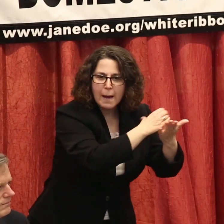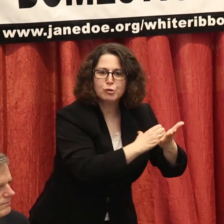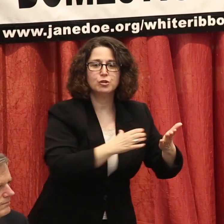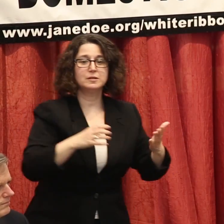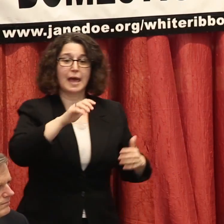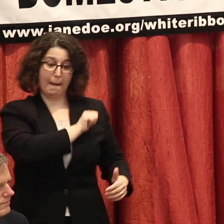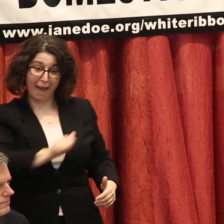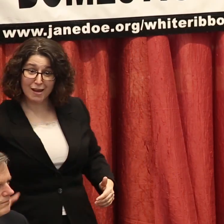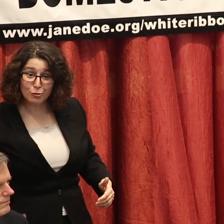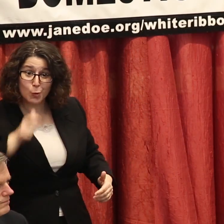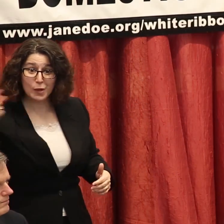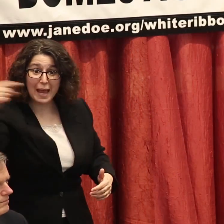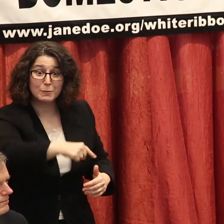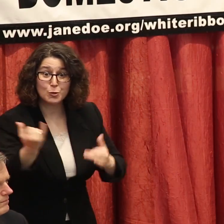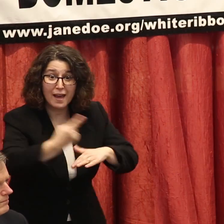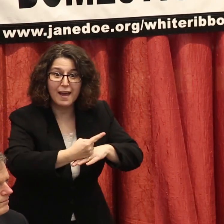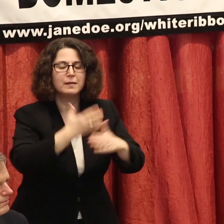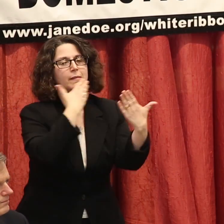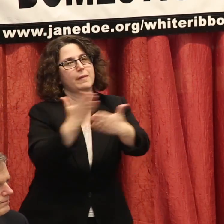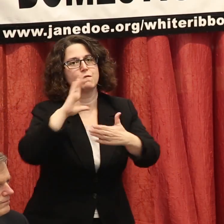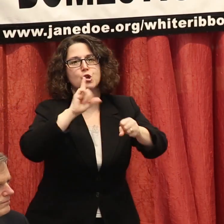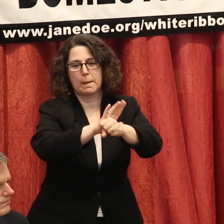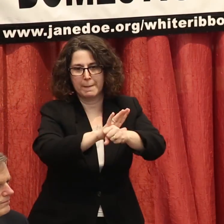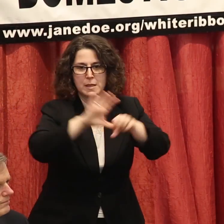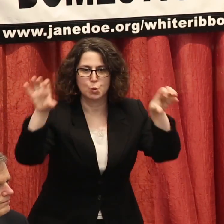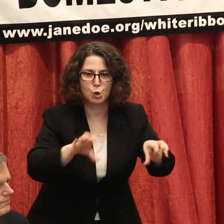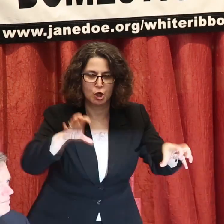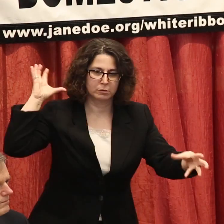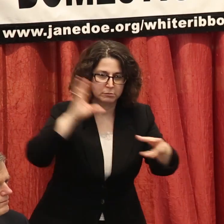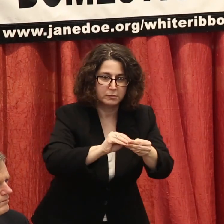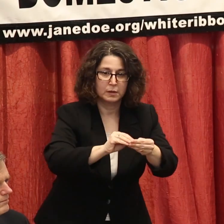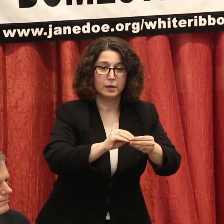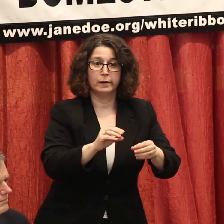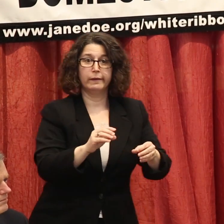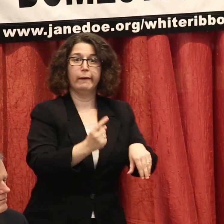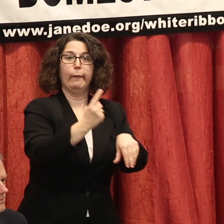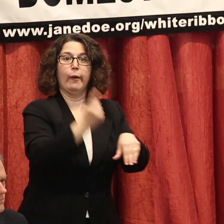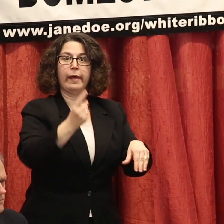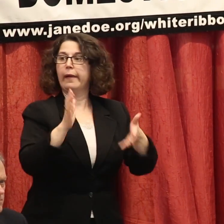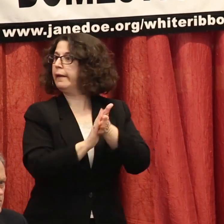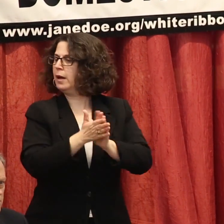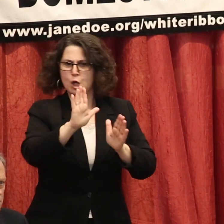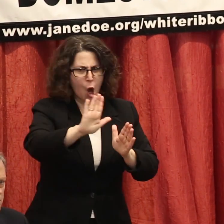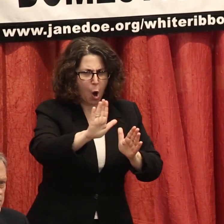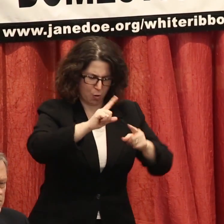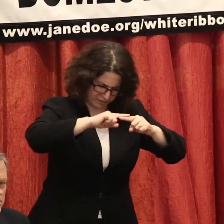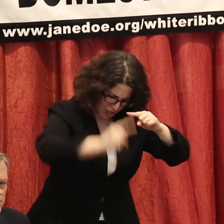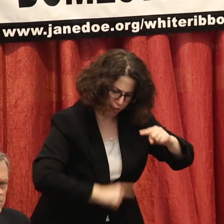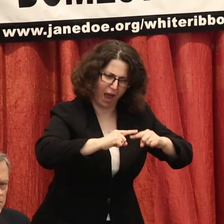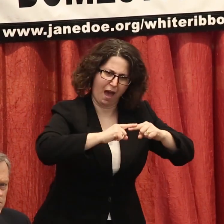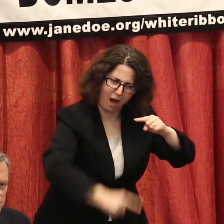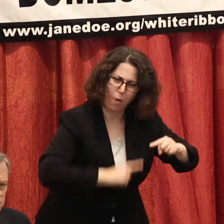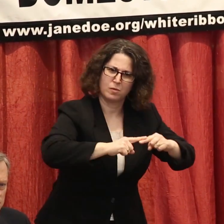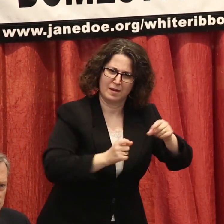many of whom are here today, we thank you for your commitment. This is not a one-day thing. This is an all-year campaign. And